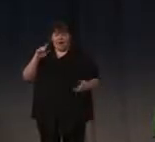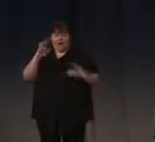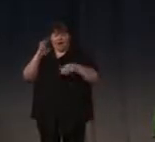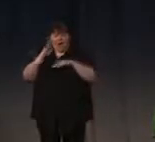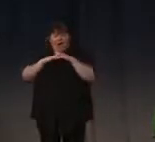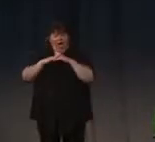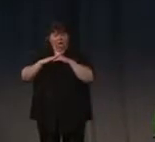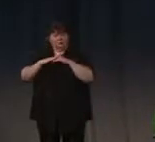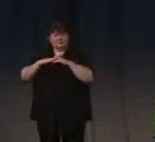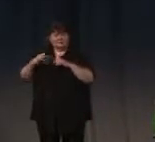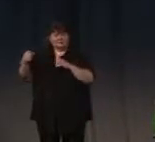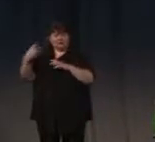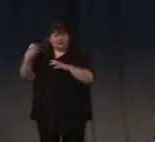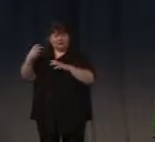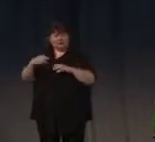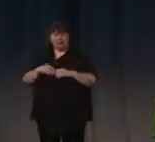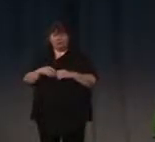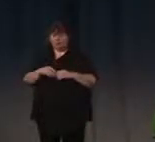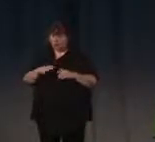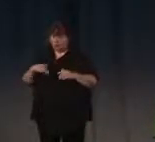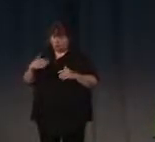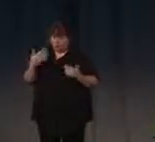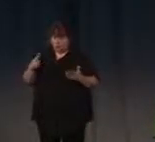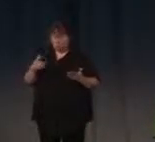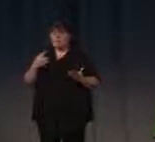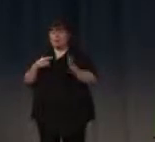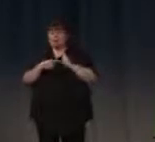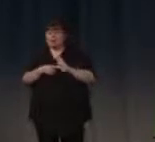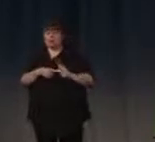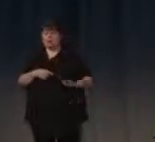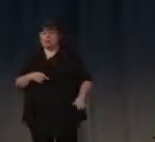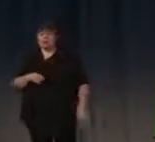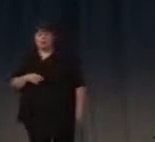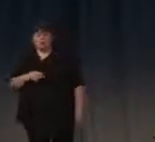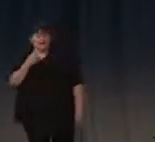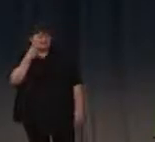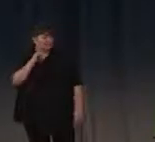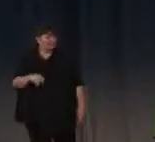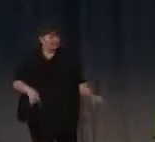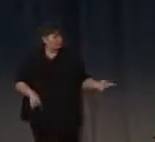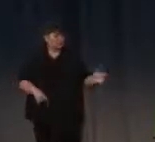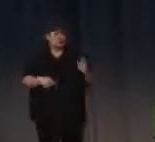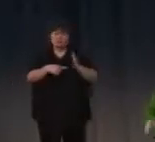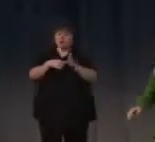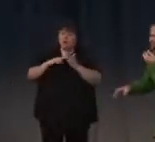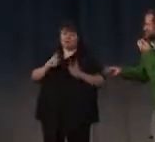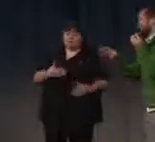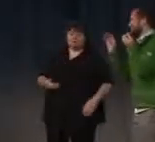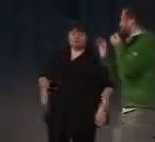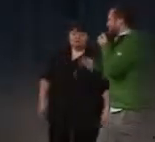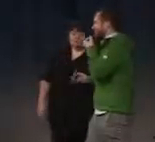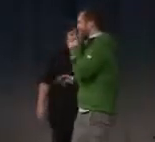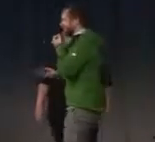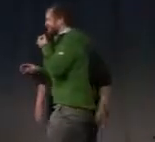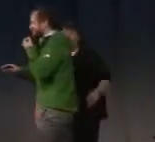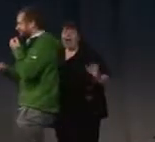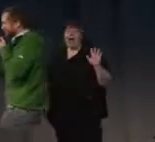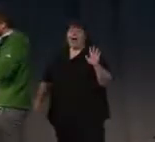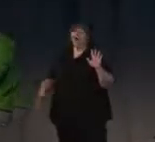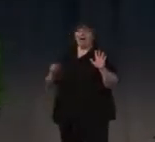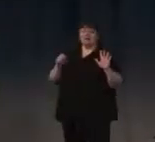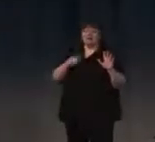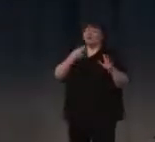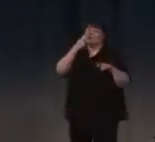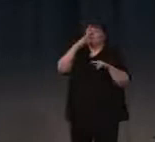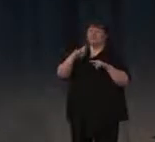Everybody know? If majority knows, I don't show you. Because I think so. I saw it. I Let's show it. It's like, it's